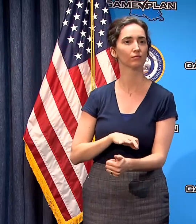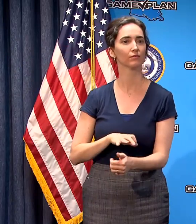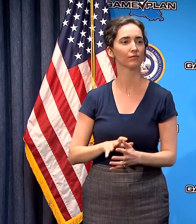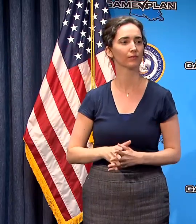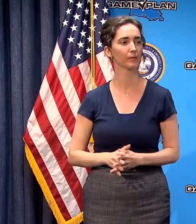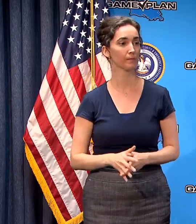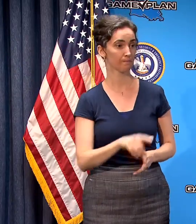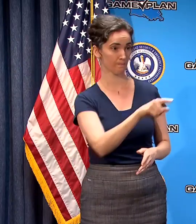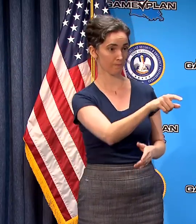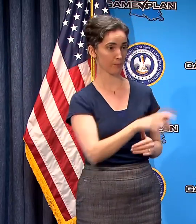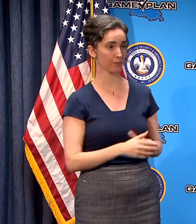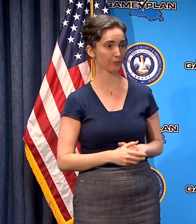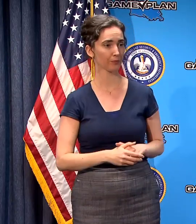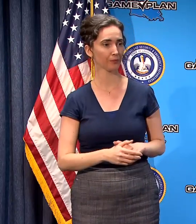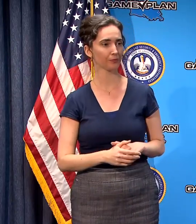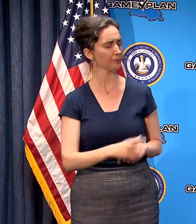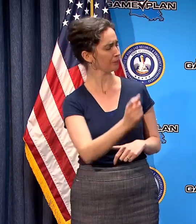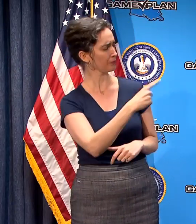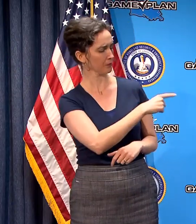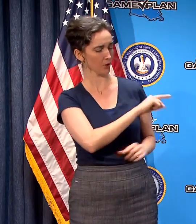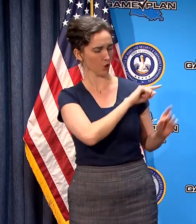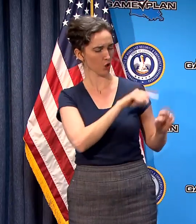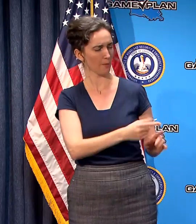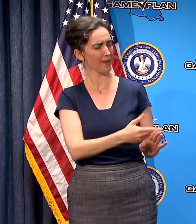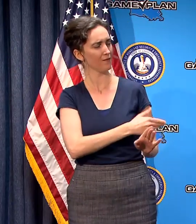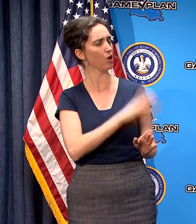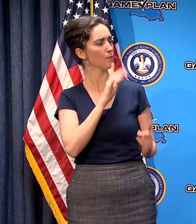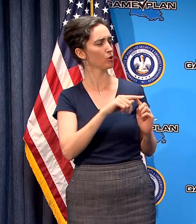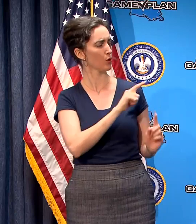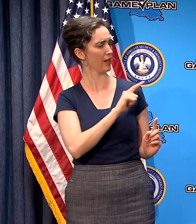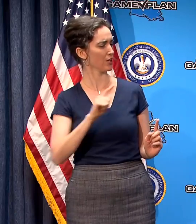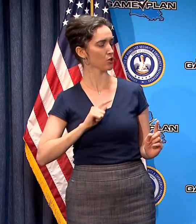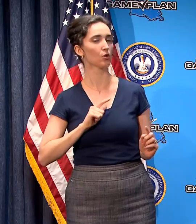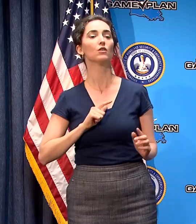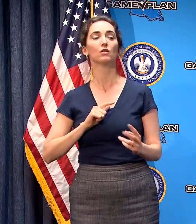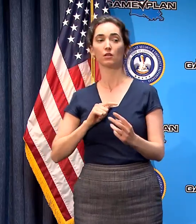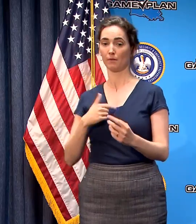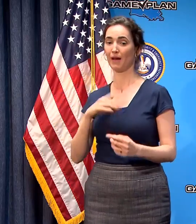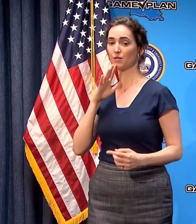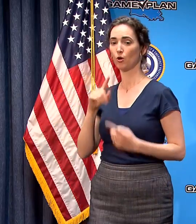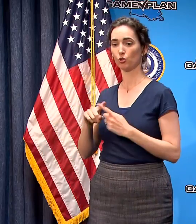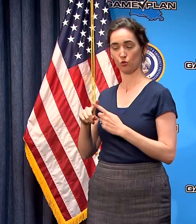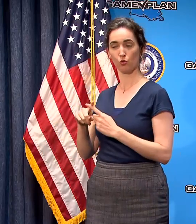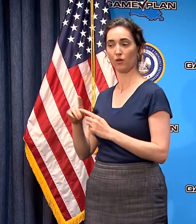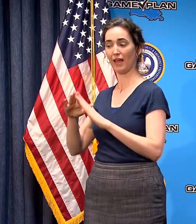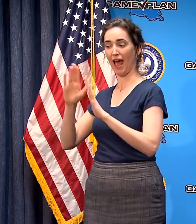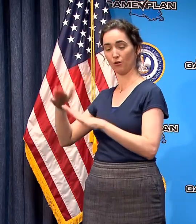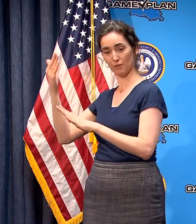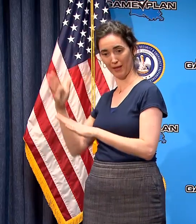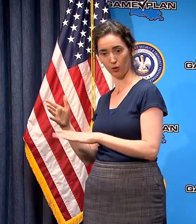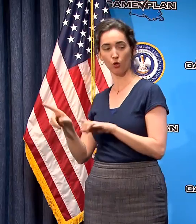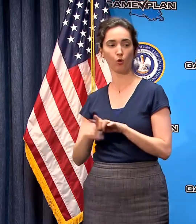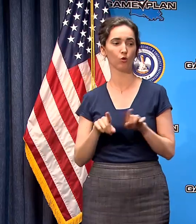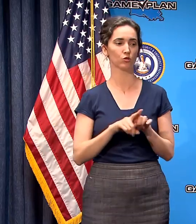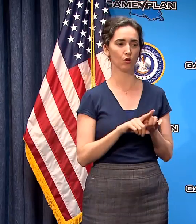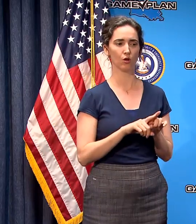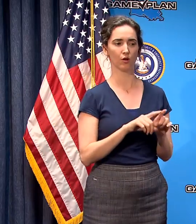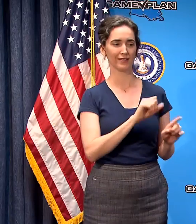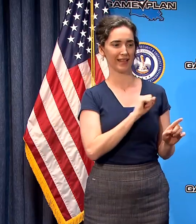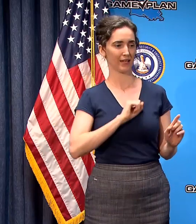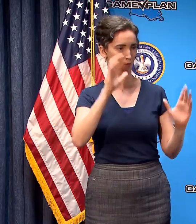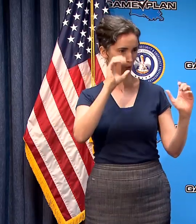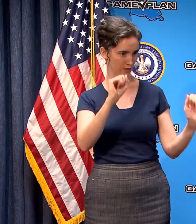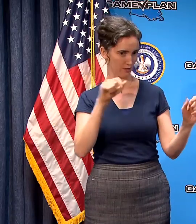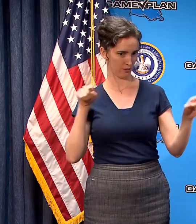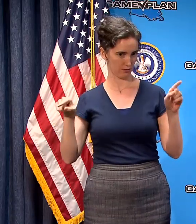yes sir you spoke to the legislature right before coming in I spoke to the speaker and to the president and so Clay